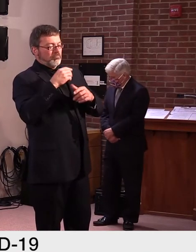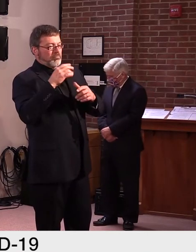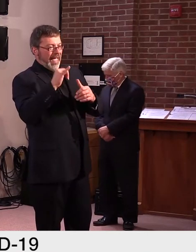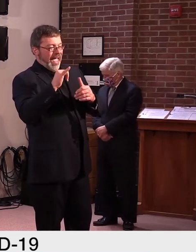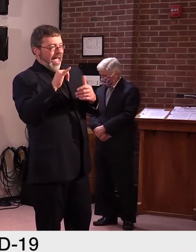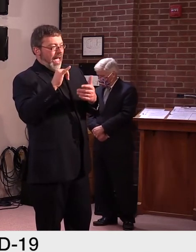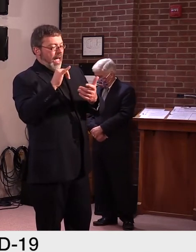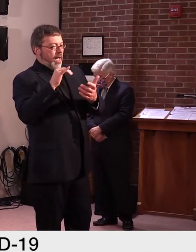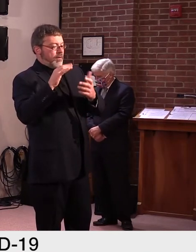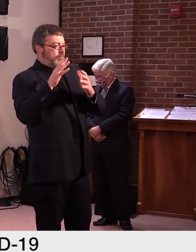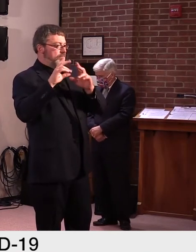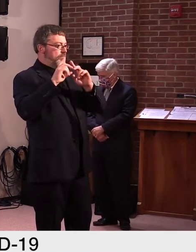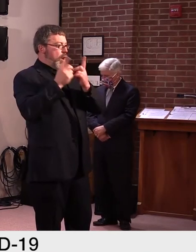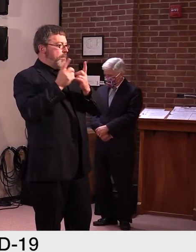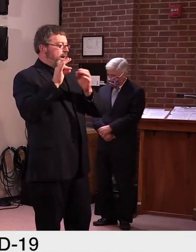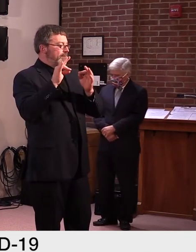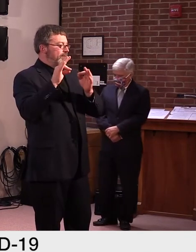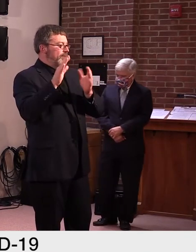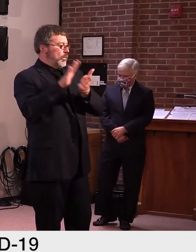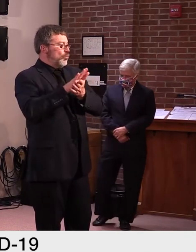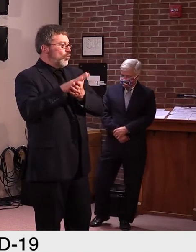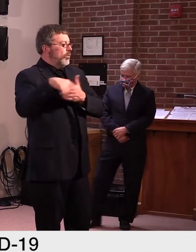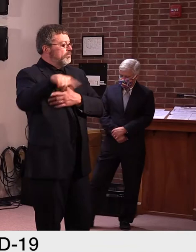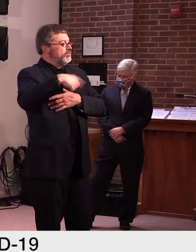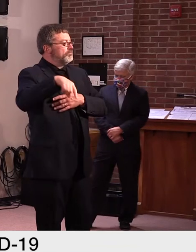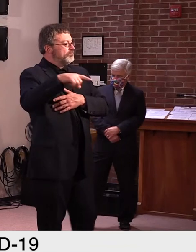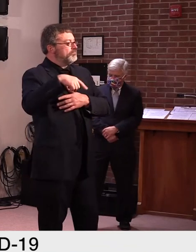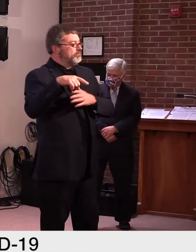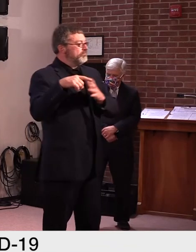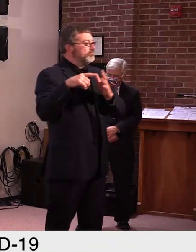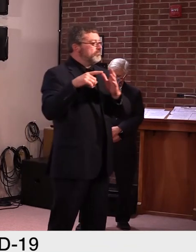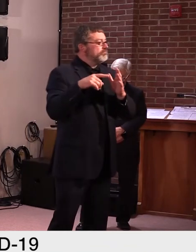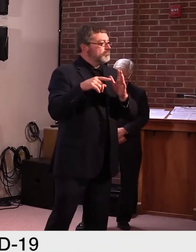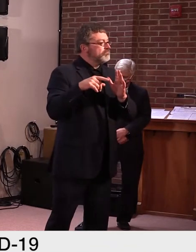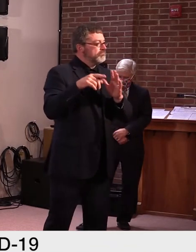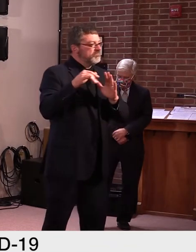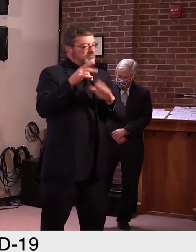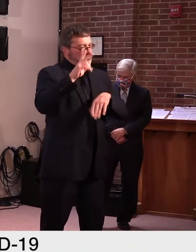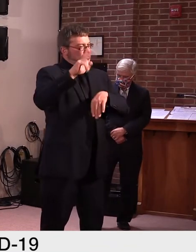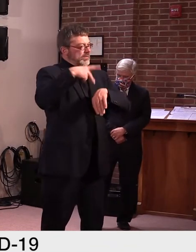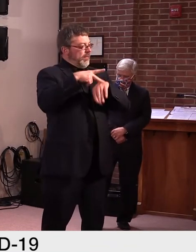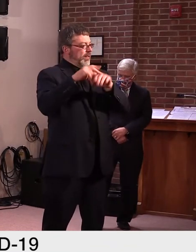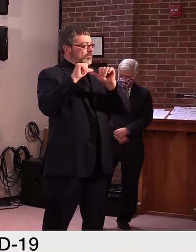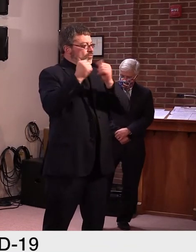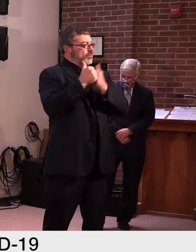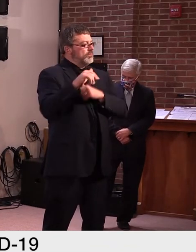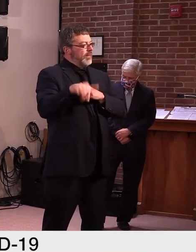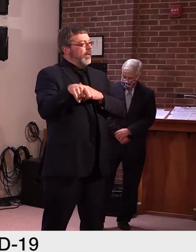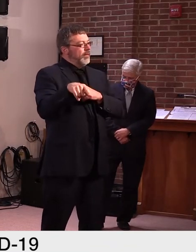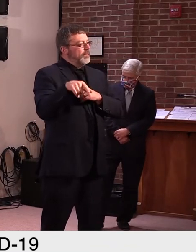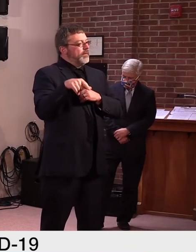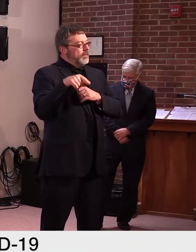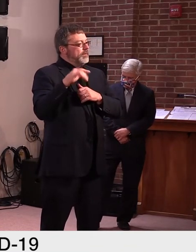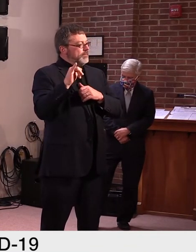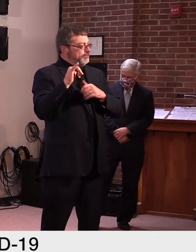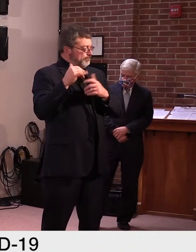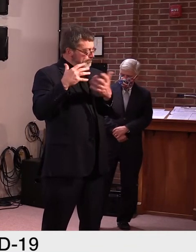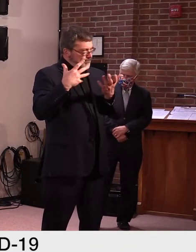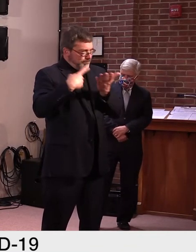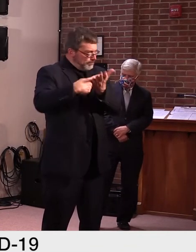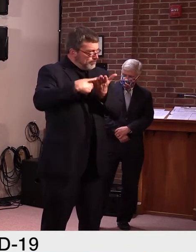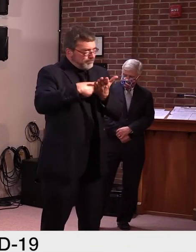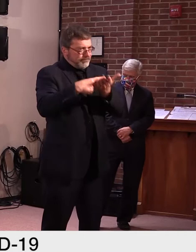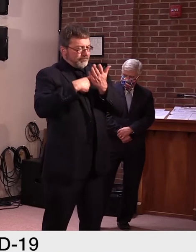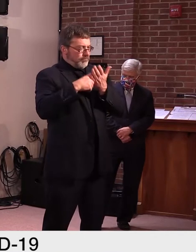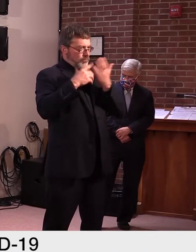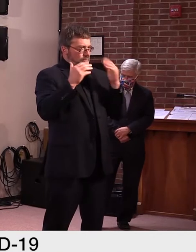you know, as you might be aware, the Vermont Principal Association, uh, regulate these lead play. They were very involved in developing our guidance. So, uh,